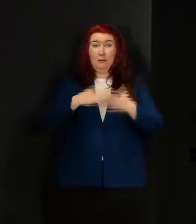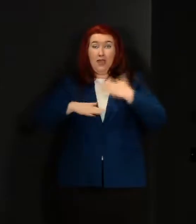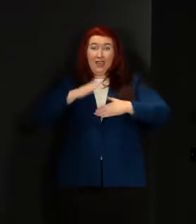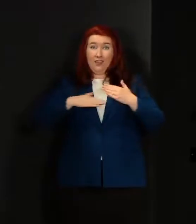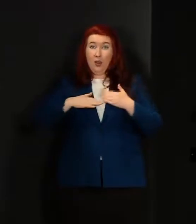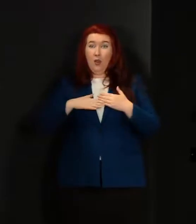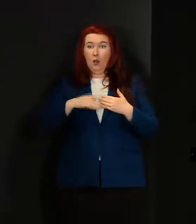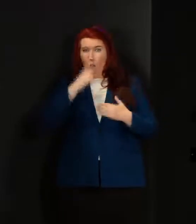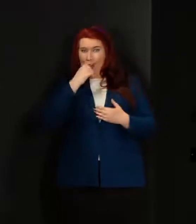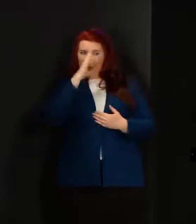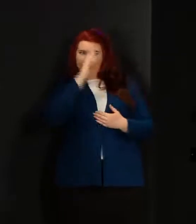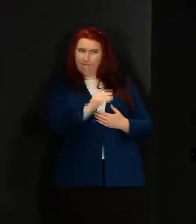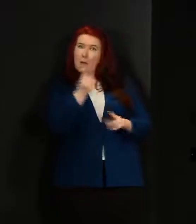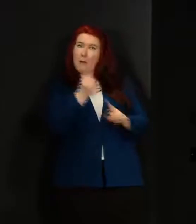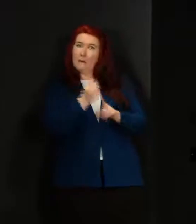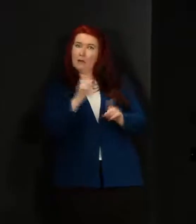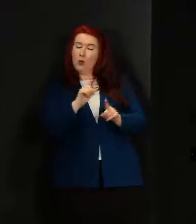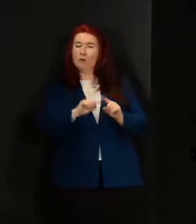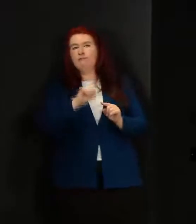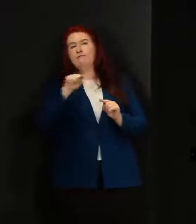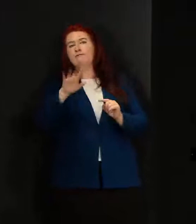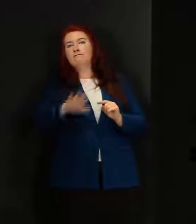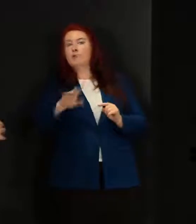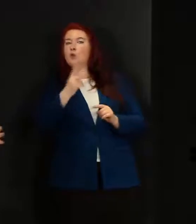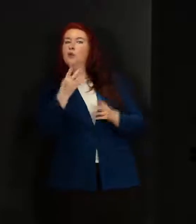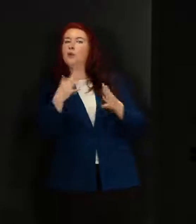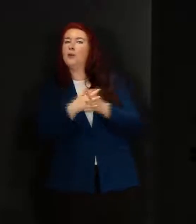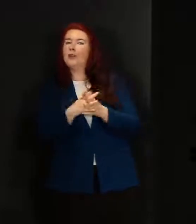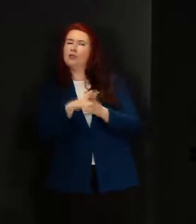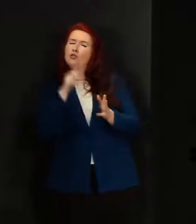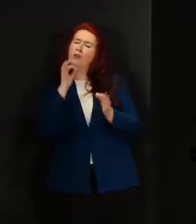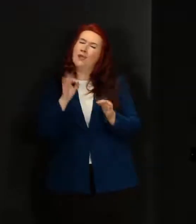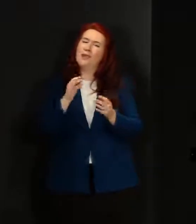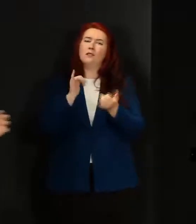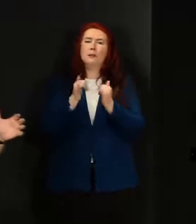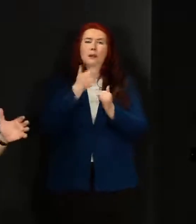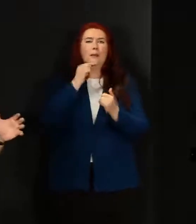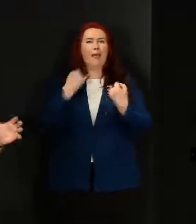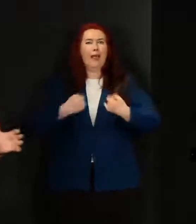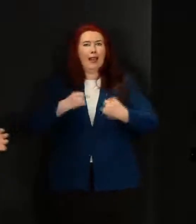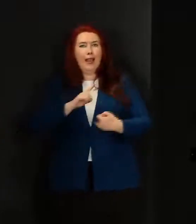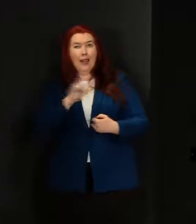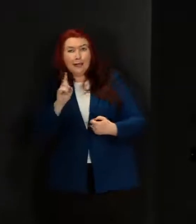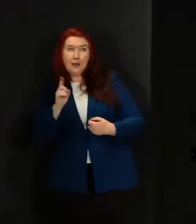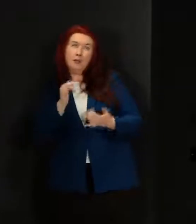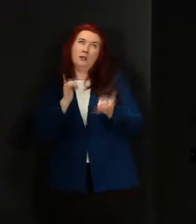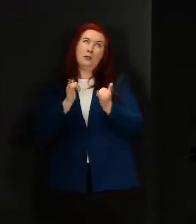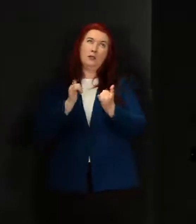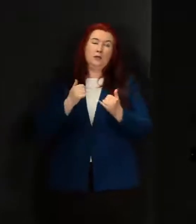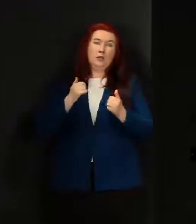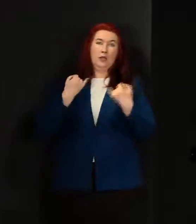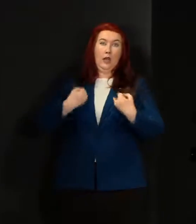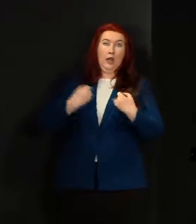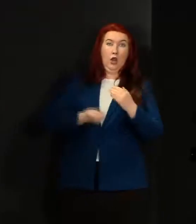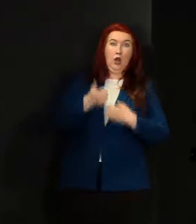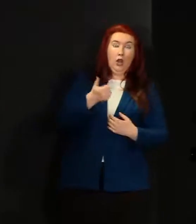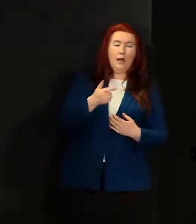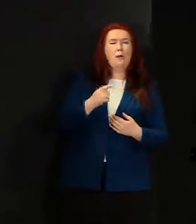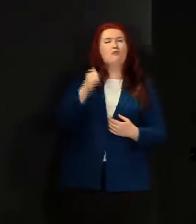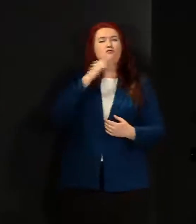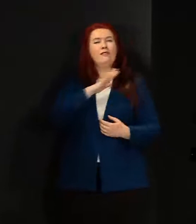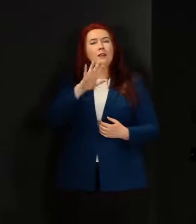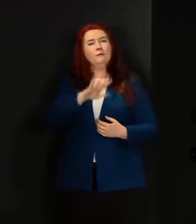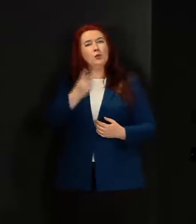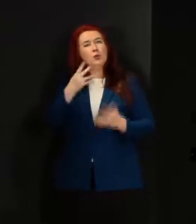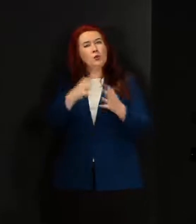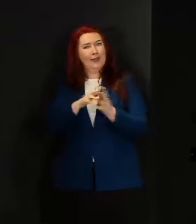two weeks from now it's not an exact science because some people get sick later some people get sick earlier but in rough terms that's how it